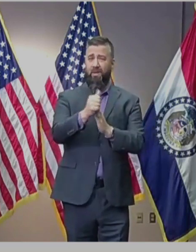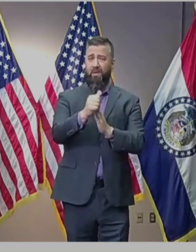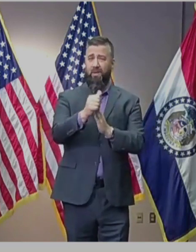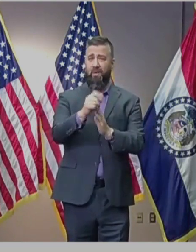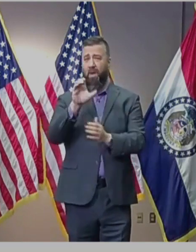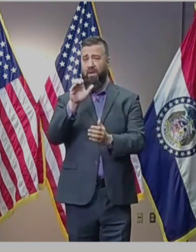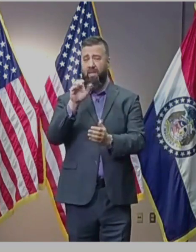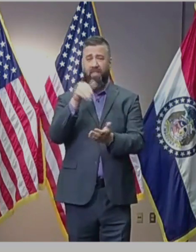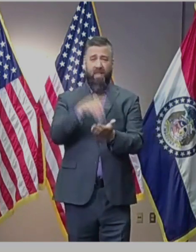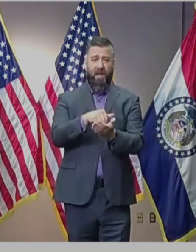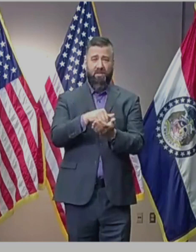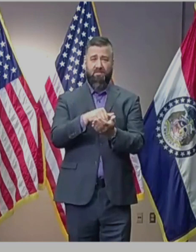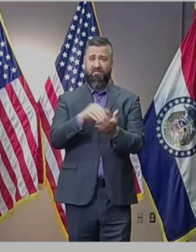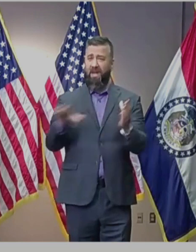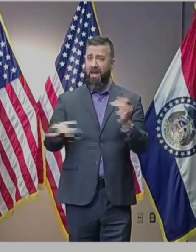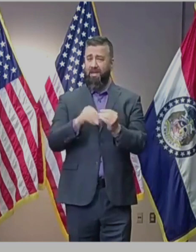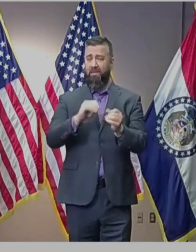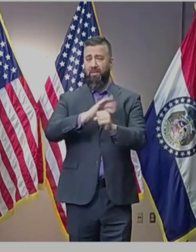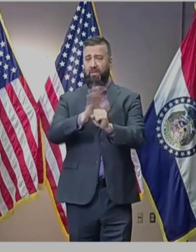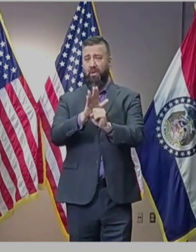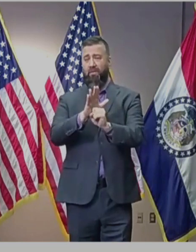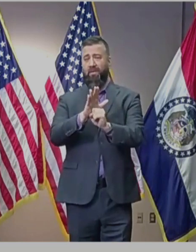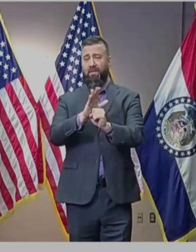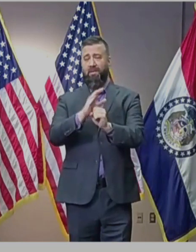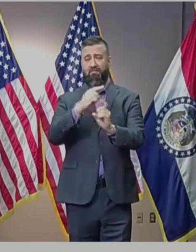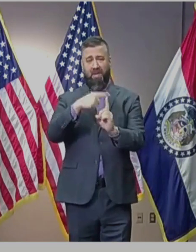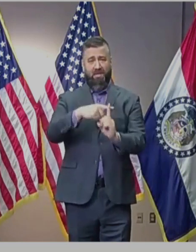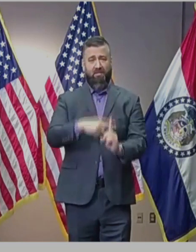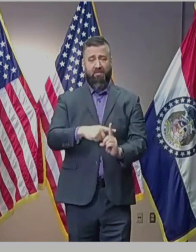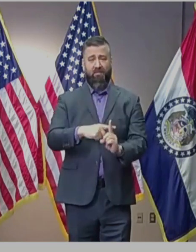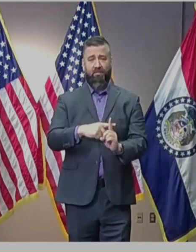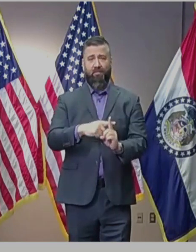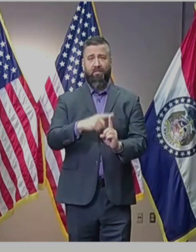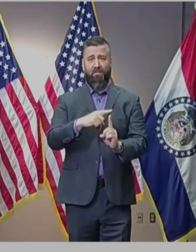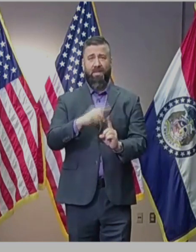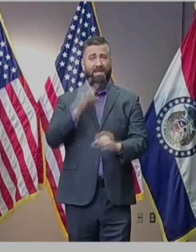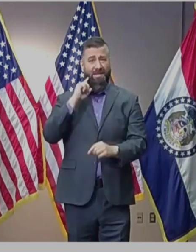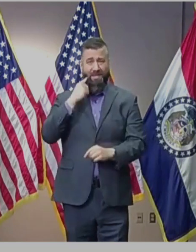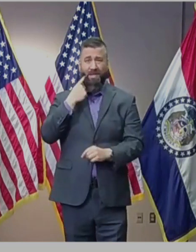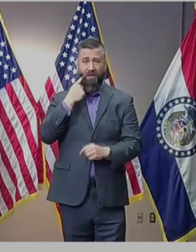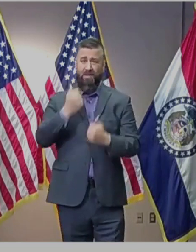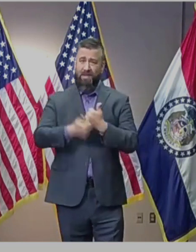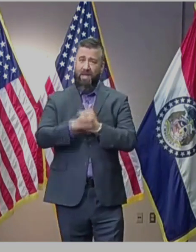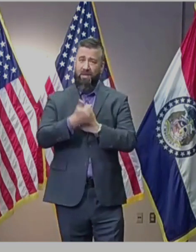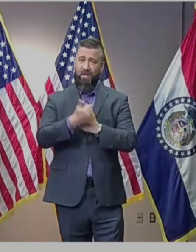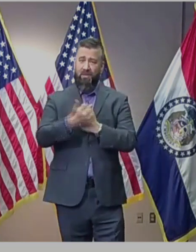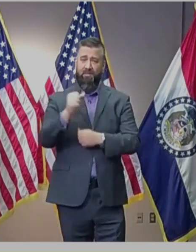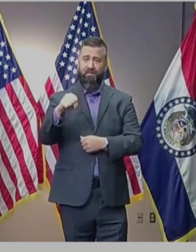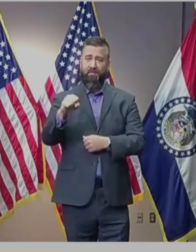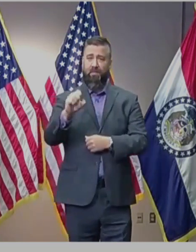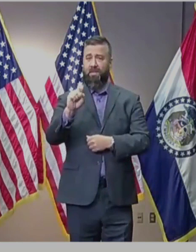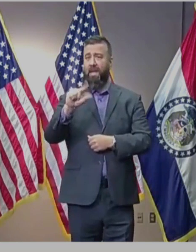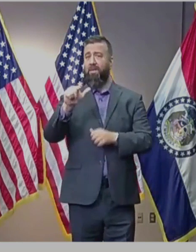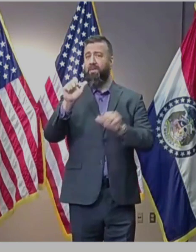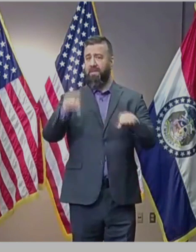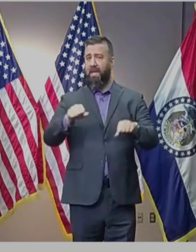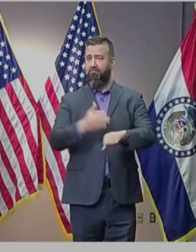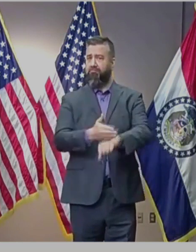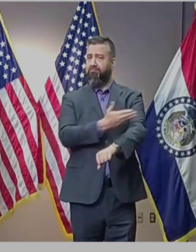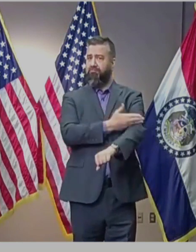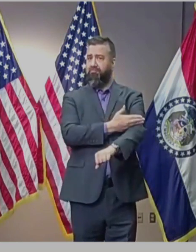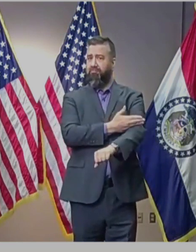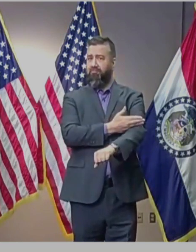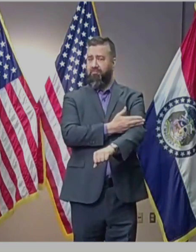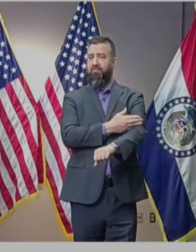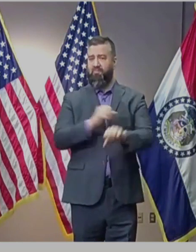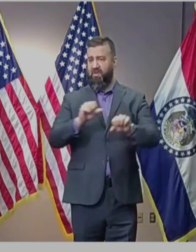additional COVID-19 cases. It is deadly and it's dangerous. St. Louis can do better and we must